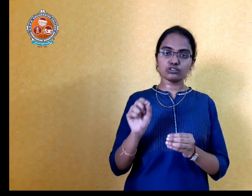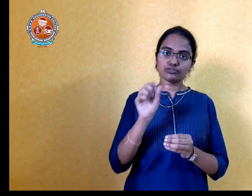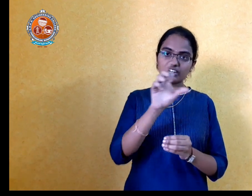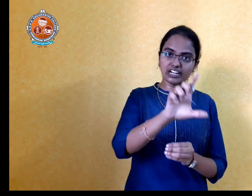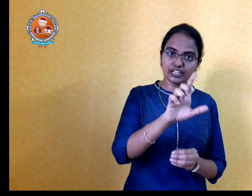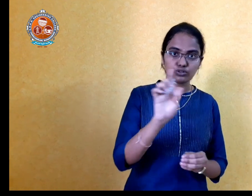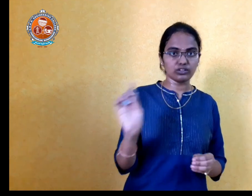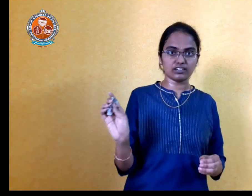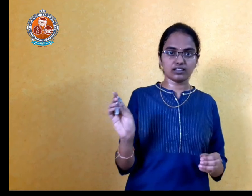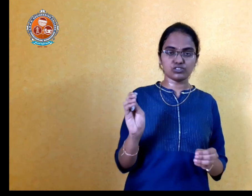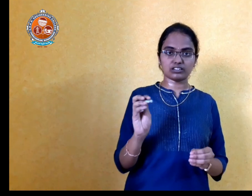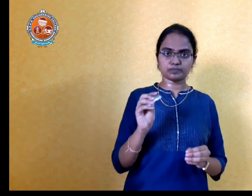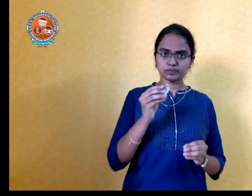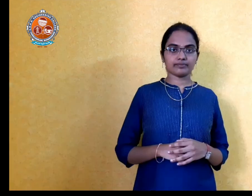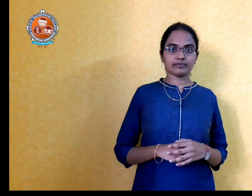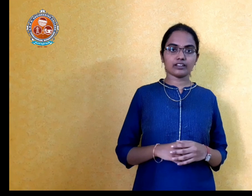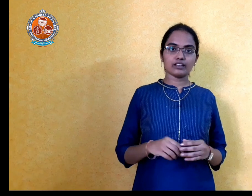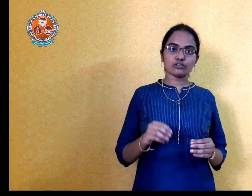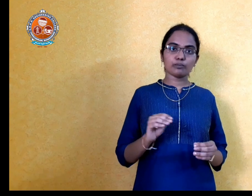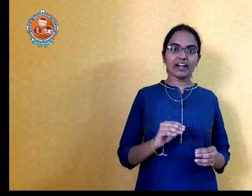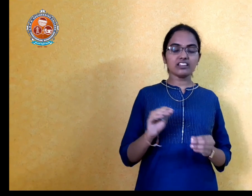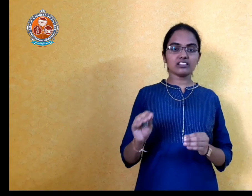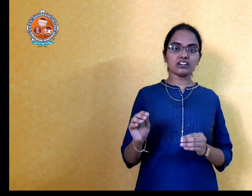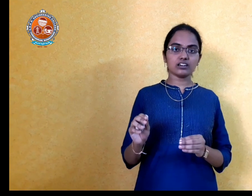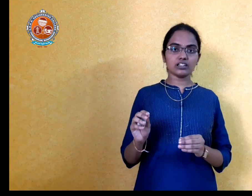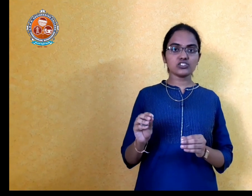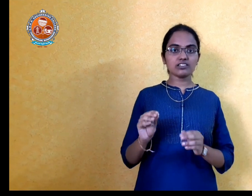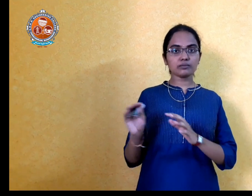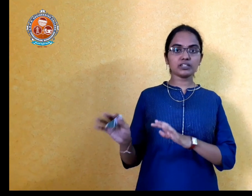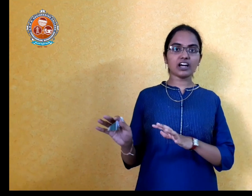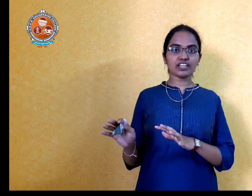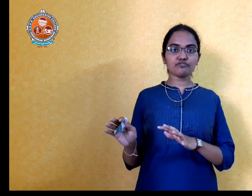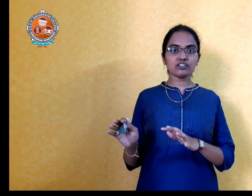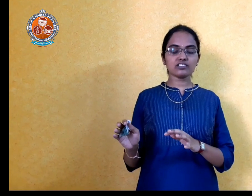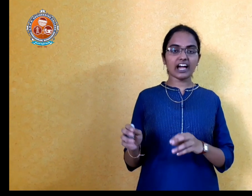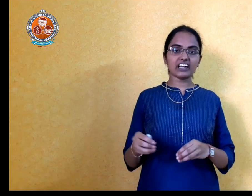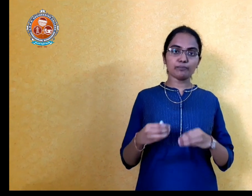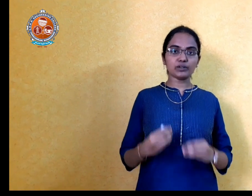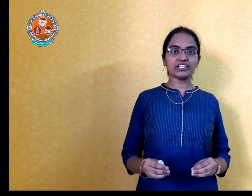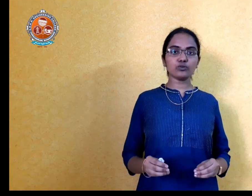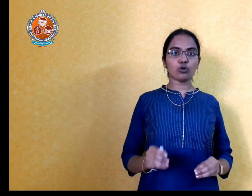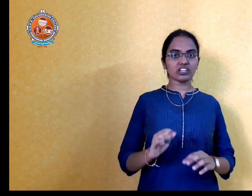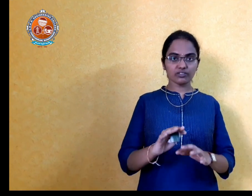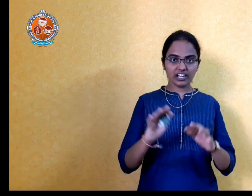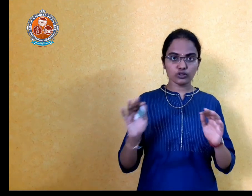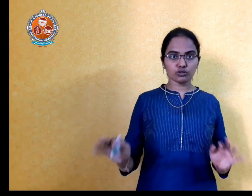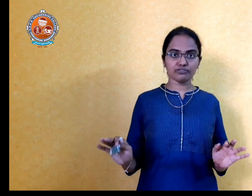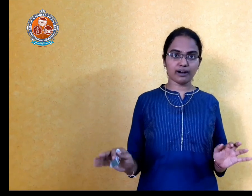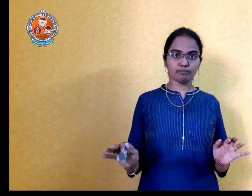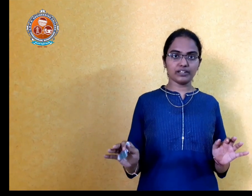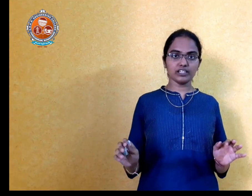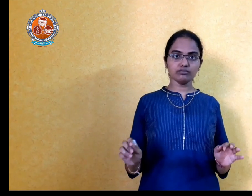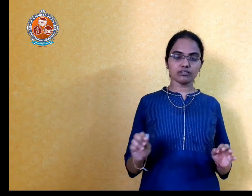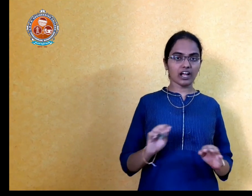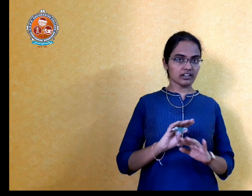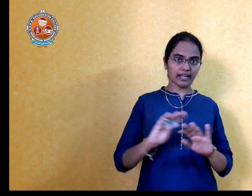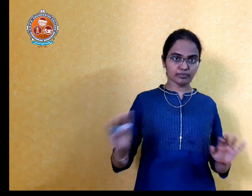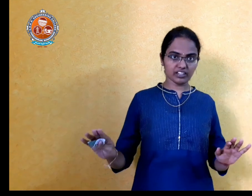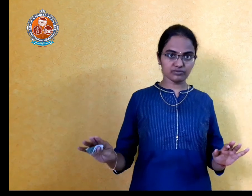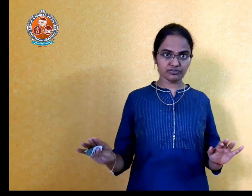relating to that subject. So, by December 31st, I completed whatever I thought of completing. And I am done with